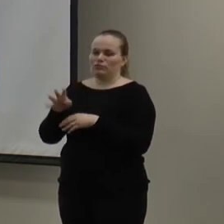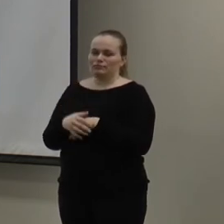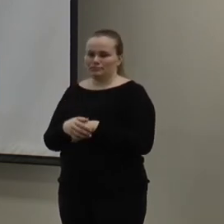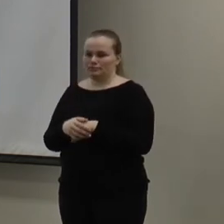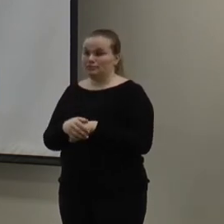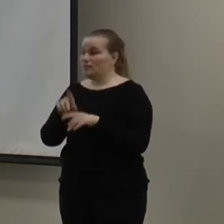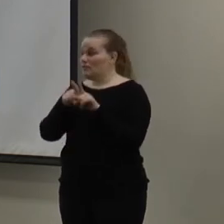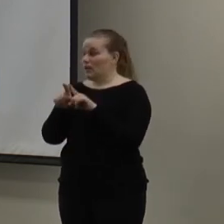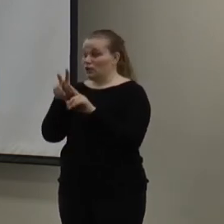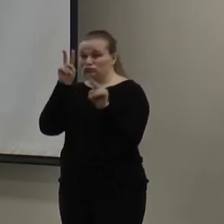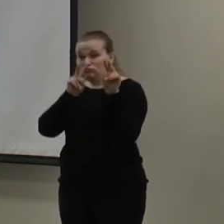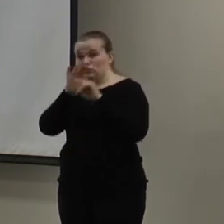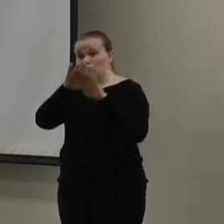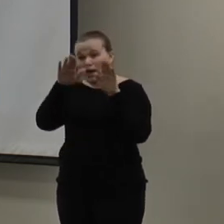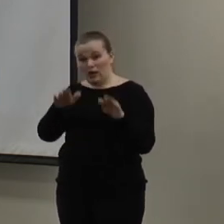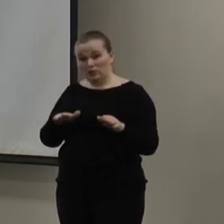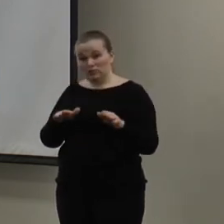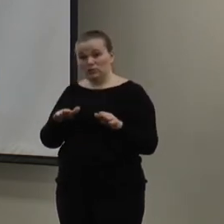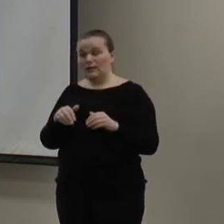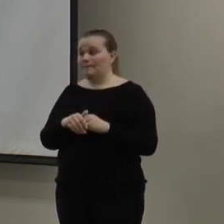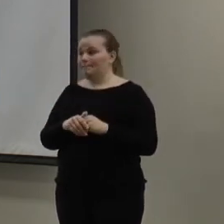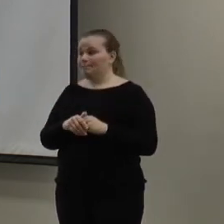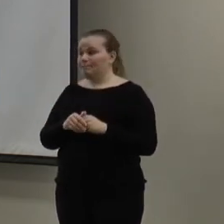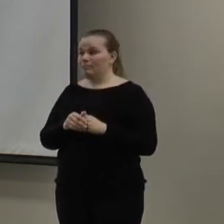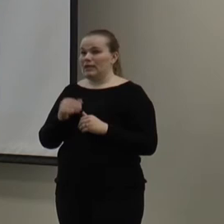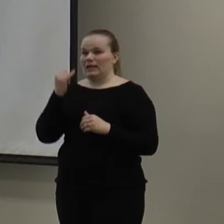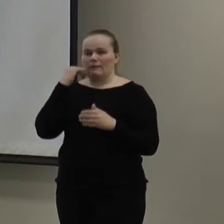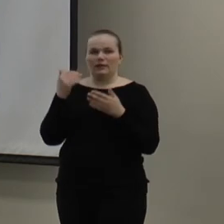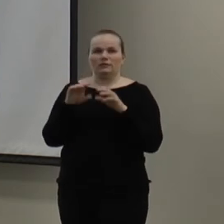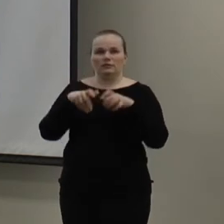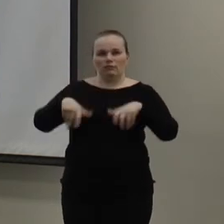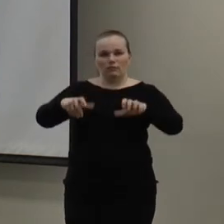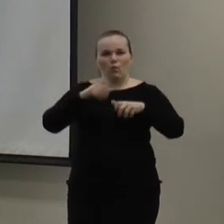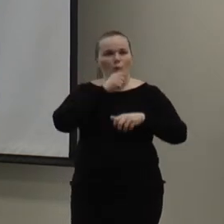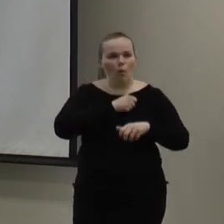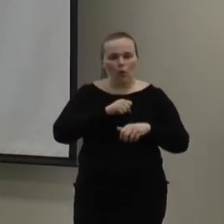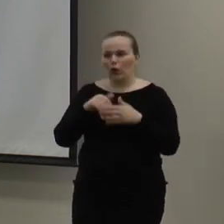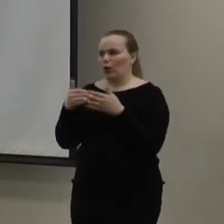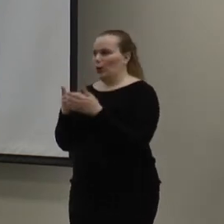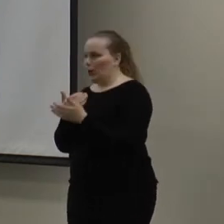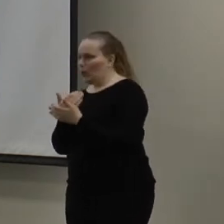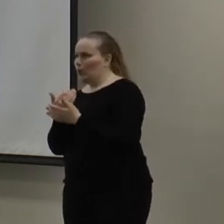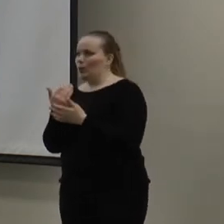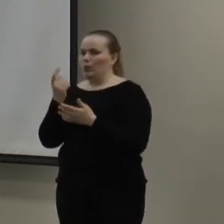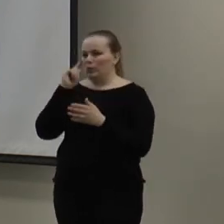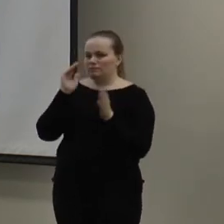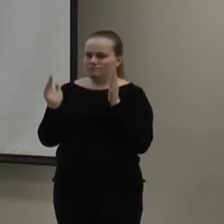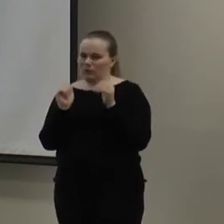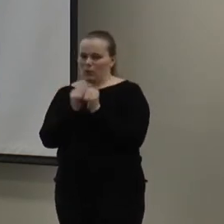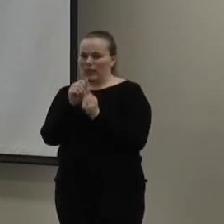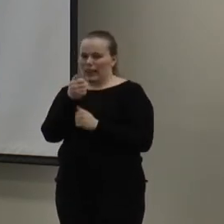And so then also to look around in your own home, you know, how new are my fixtures? How old are they? Where are they in regards to 1994?